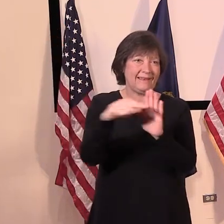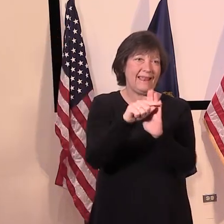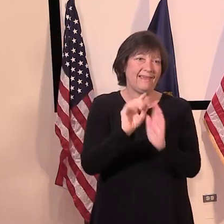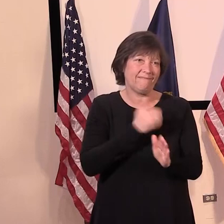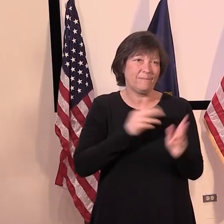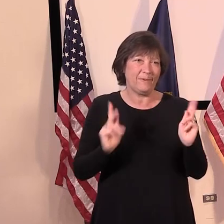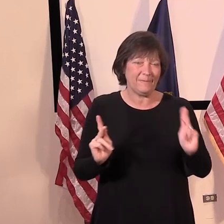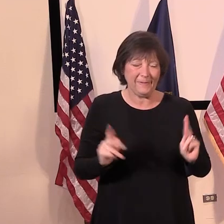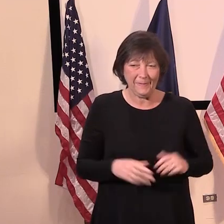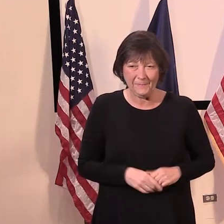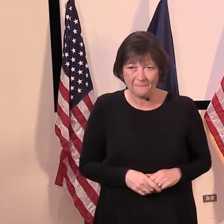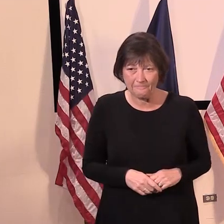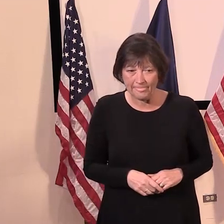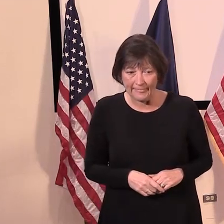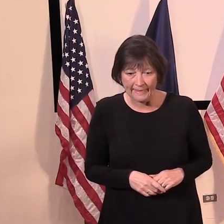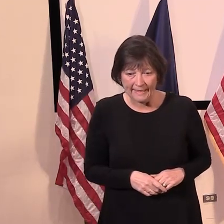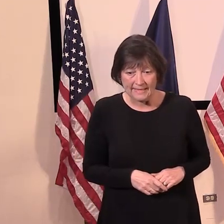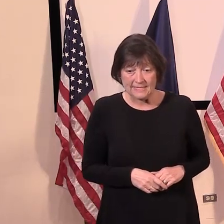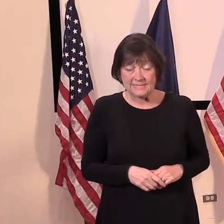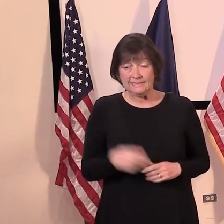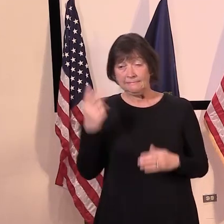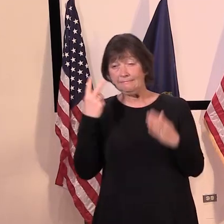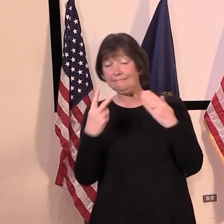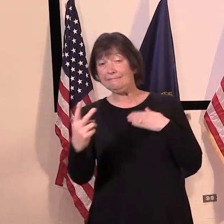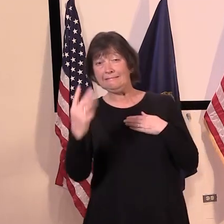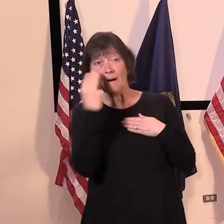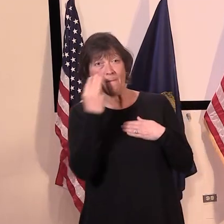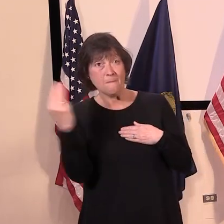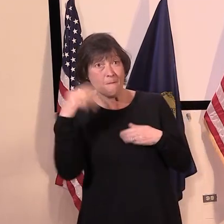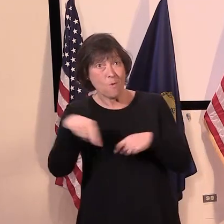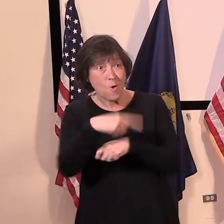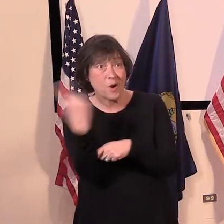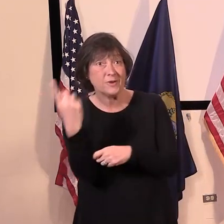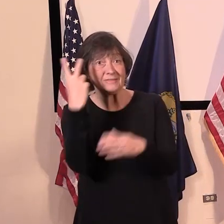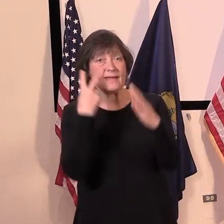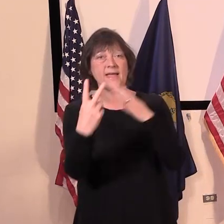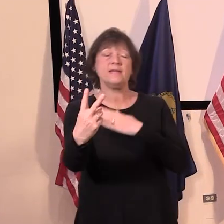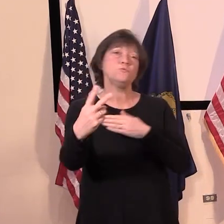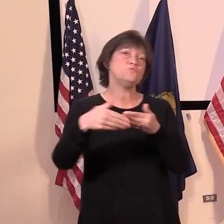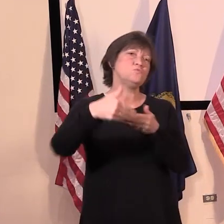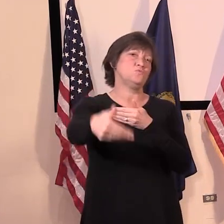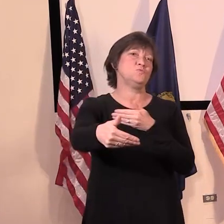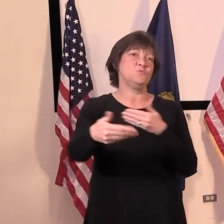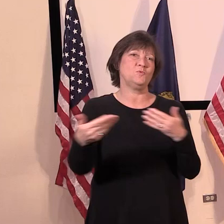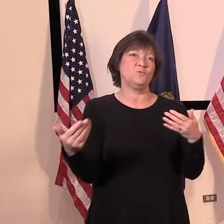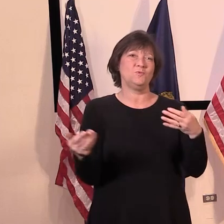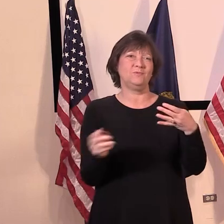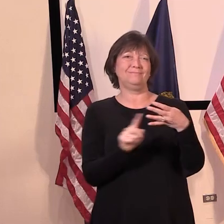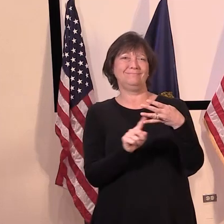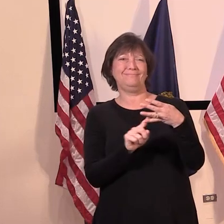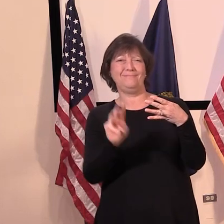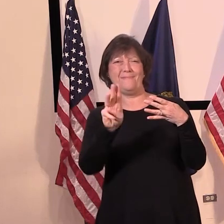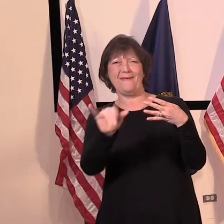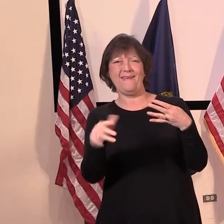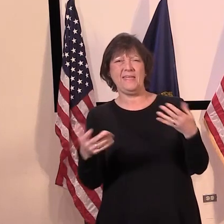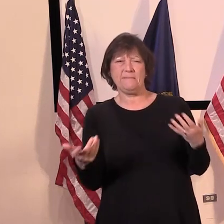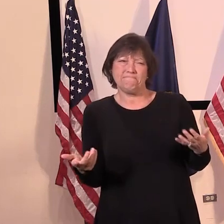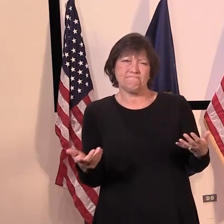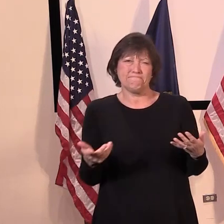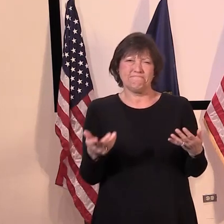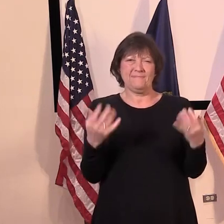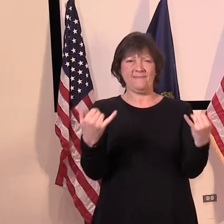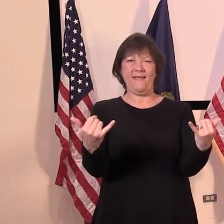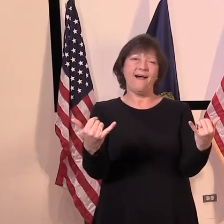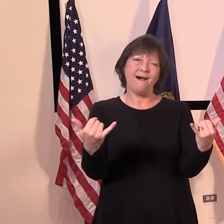to determine something out that far, Memorial Day is going to be, again, very difficult to do.